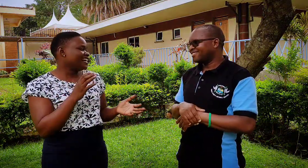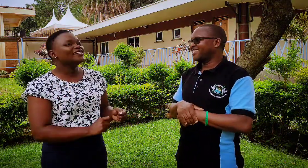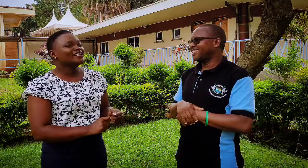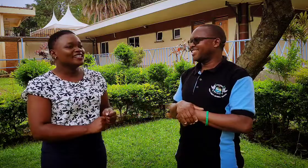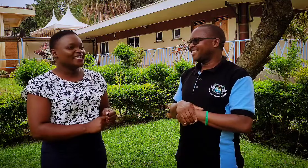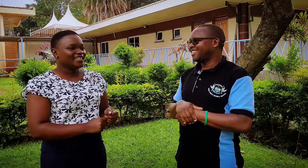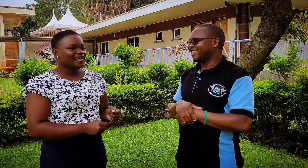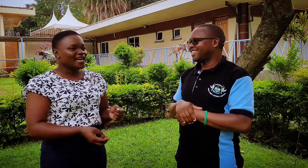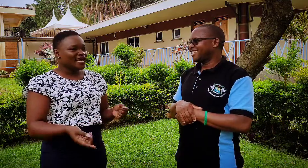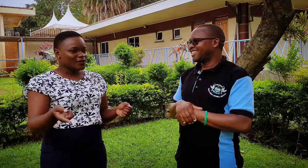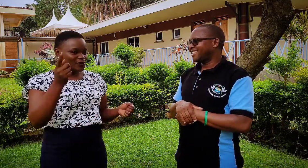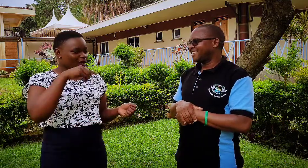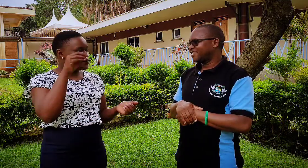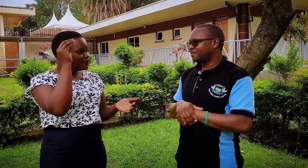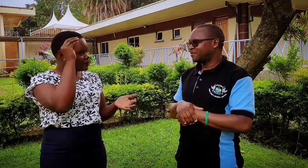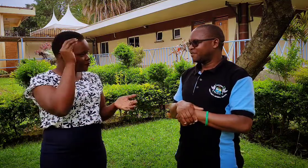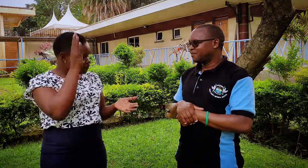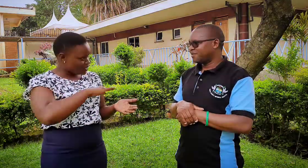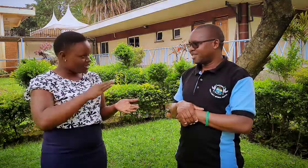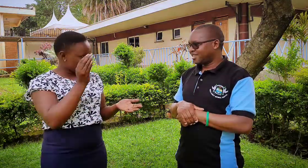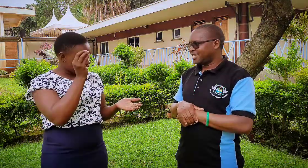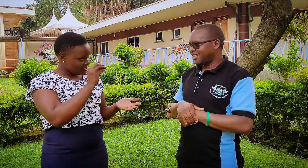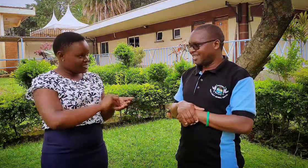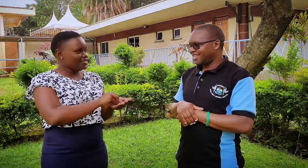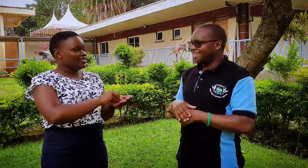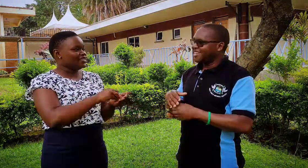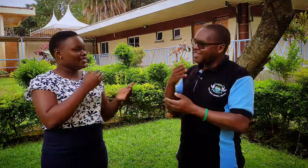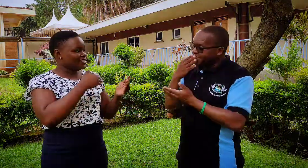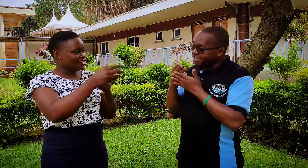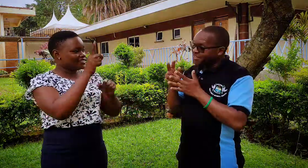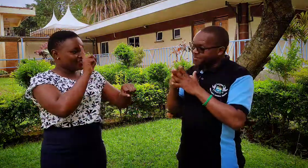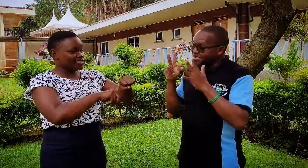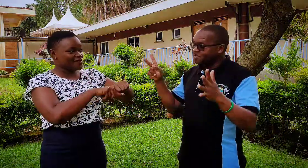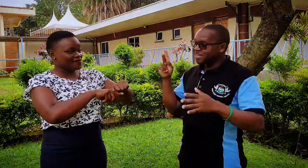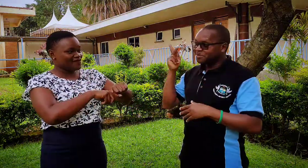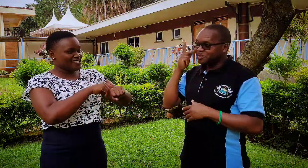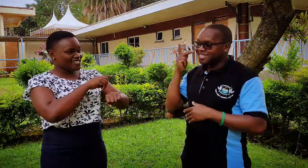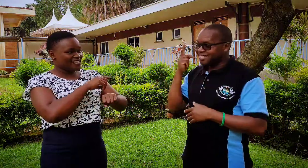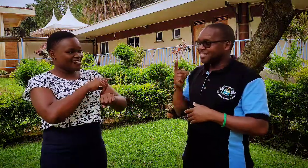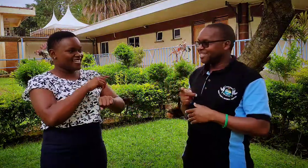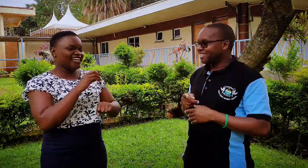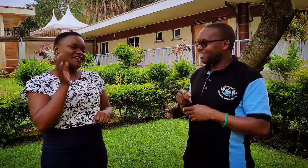Okay. You come back again. Thank you very much. Thank you. Thank you